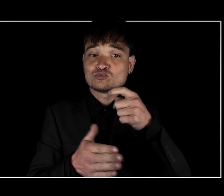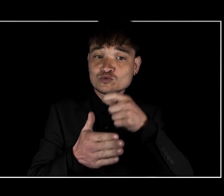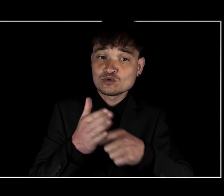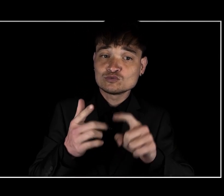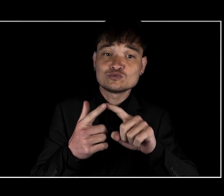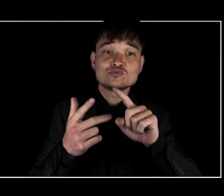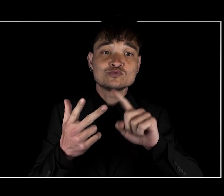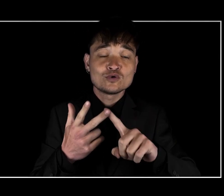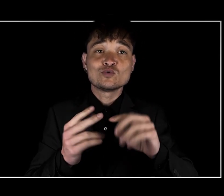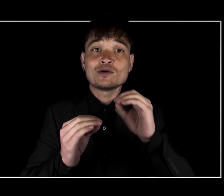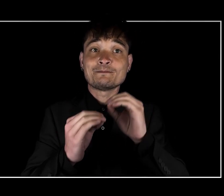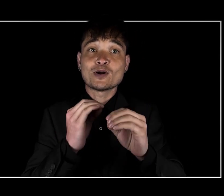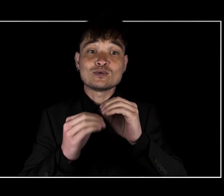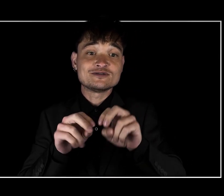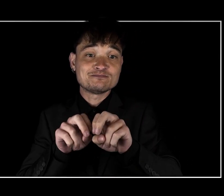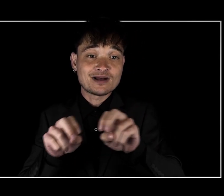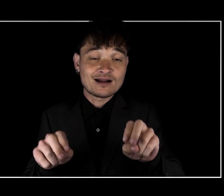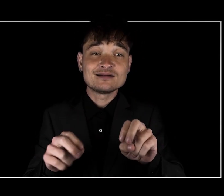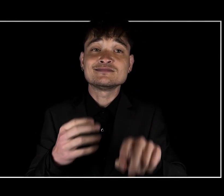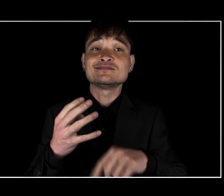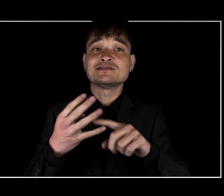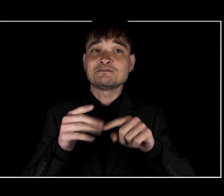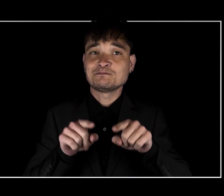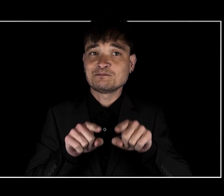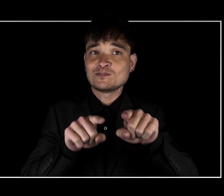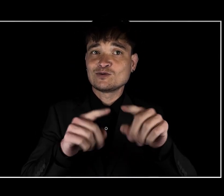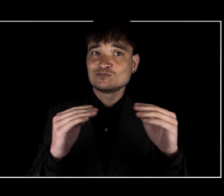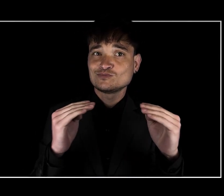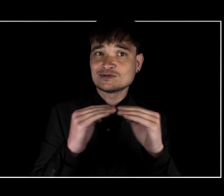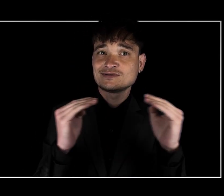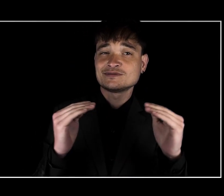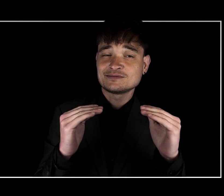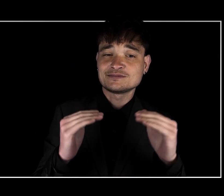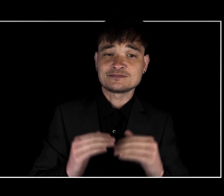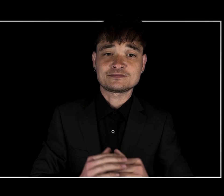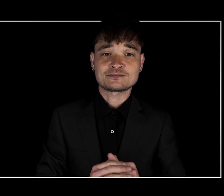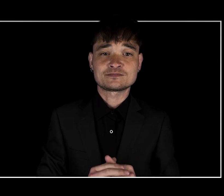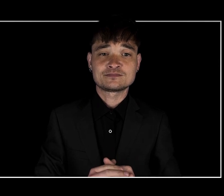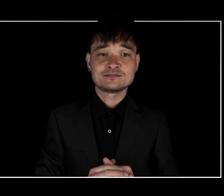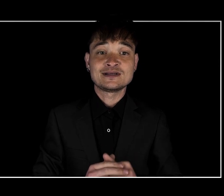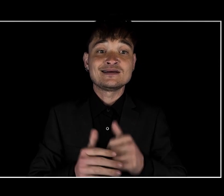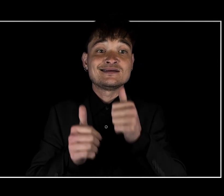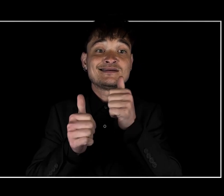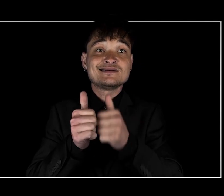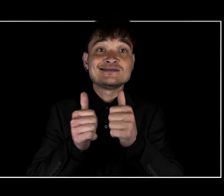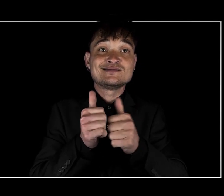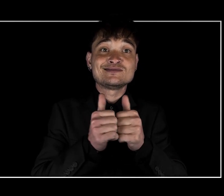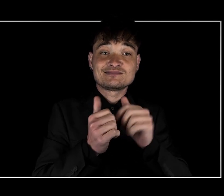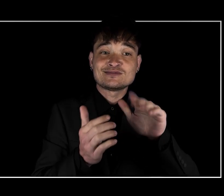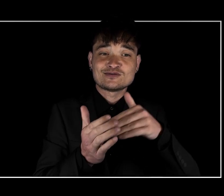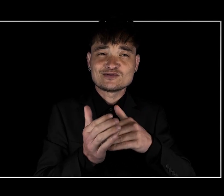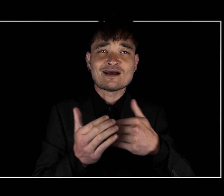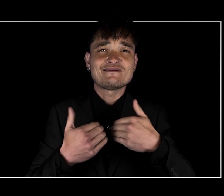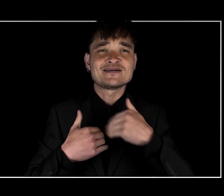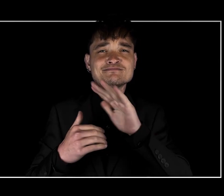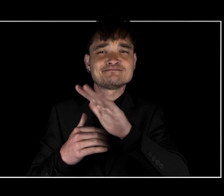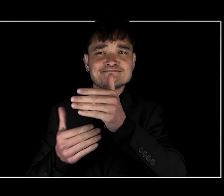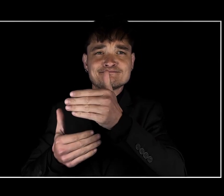reparative panels or parallel justice. Each of these centers works a little differently,